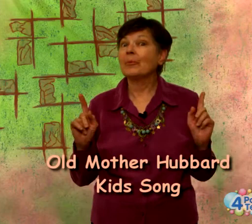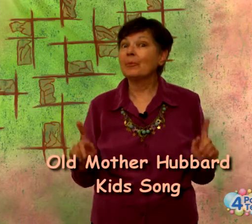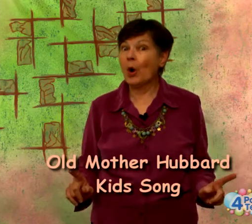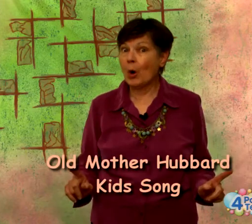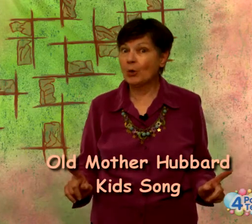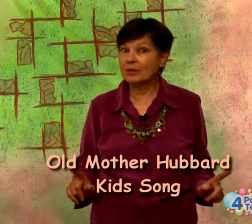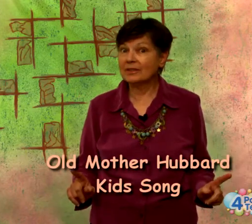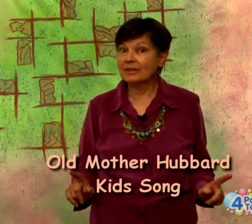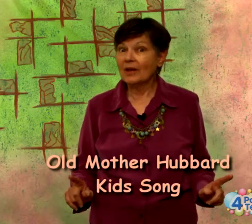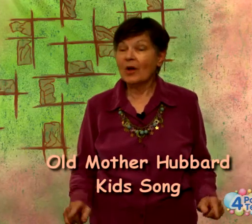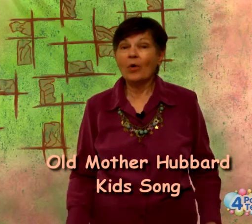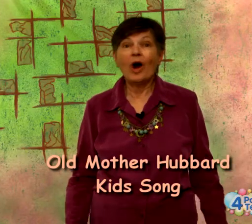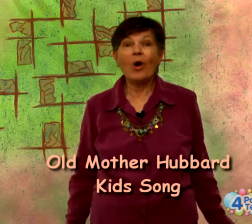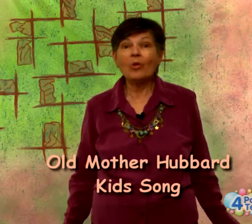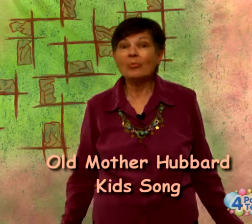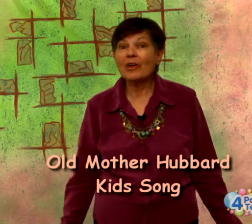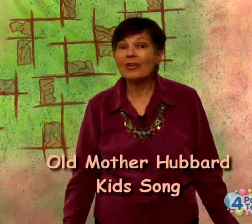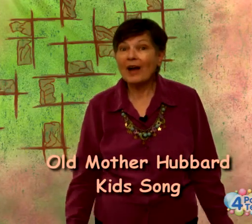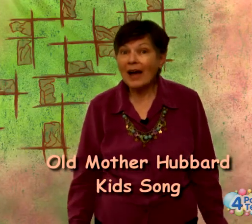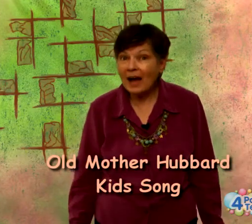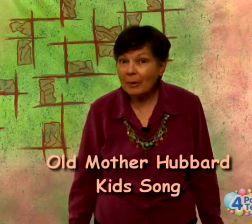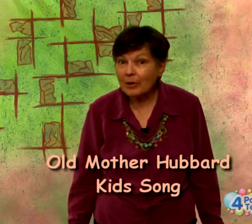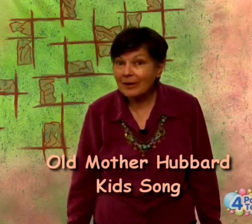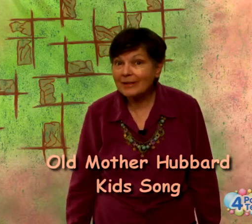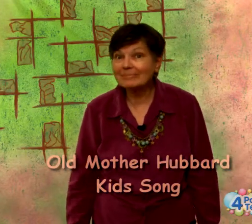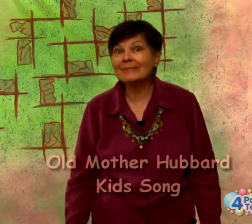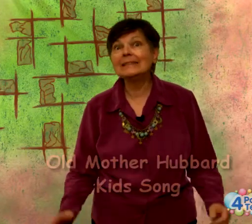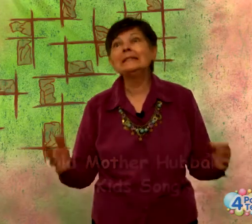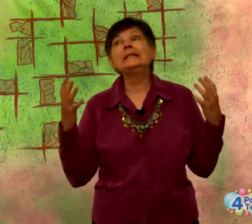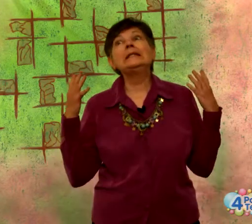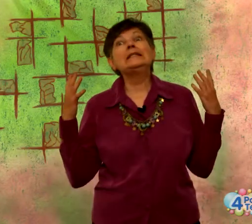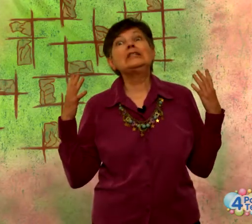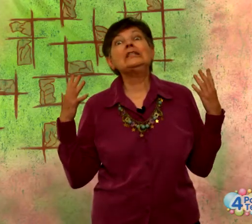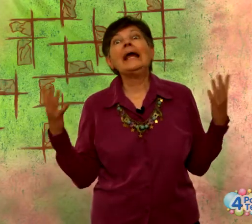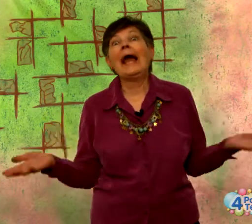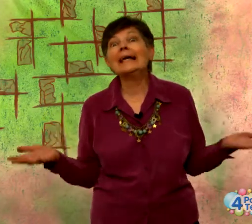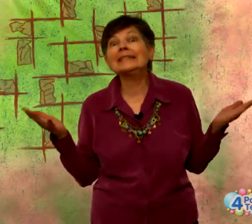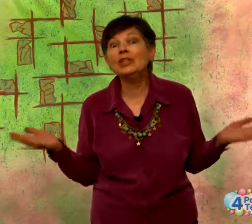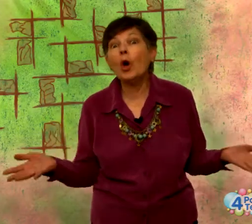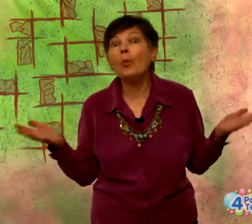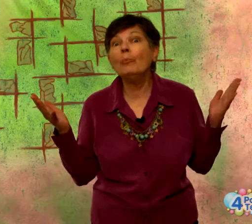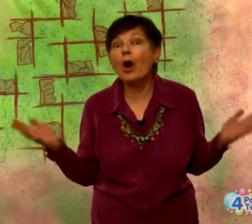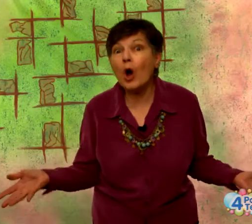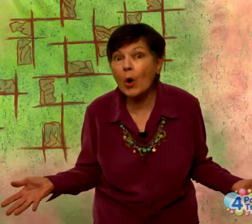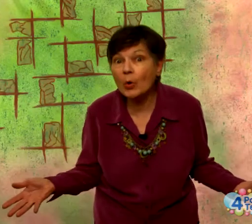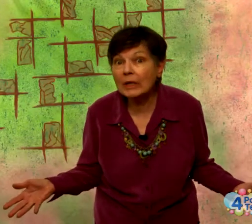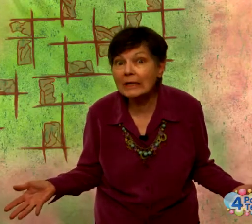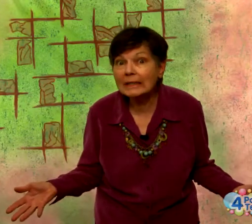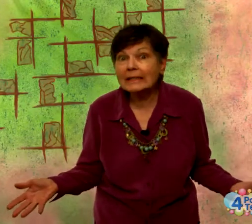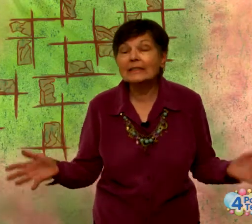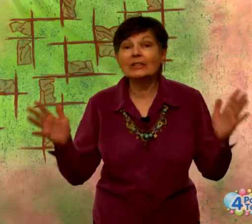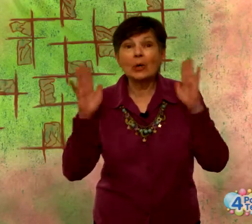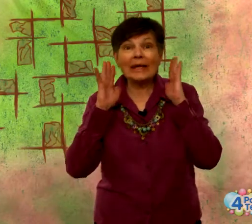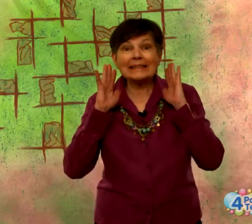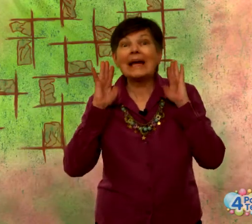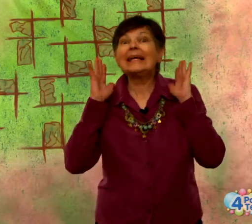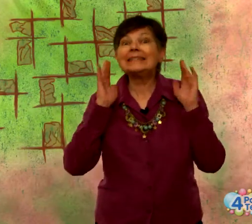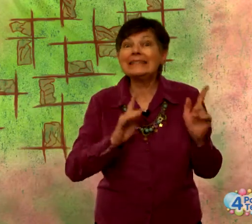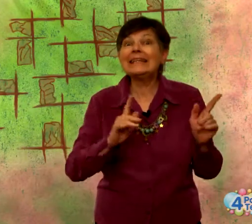bones. Well, Old Mother Hubbard, she has no bone. So let's sing